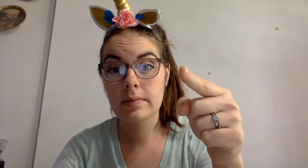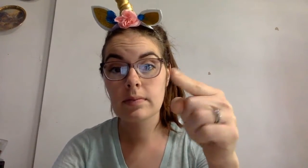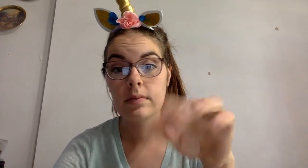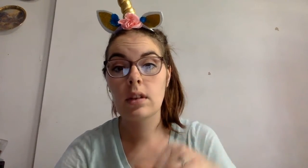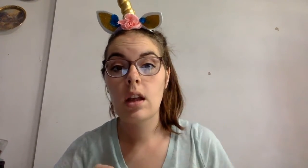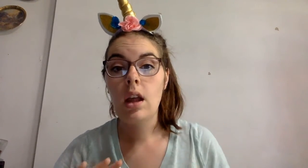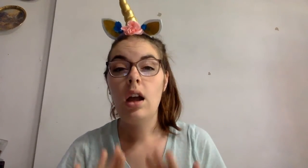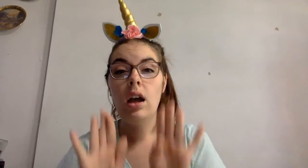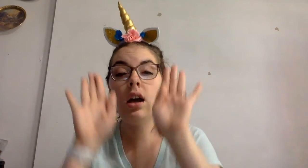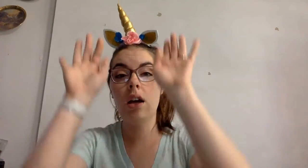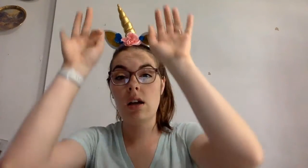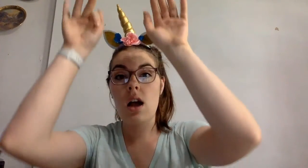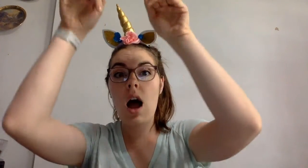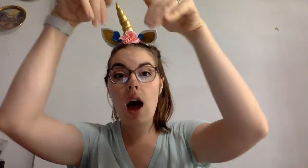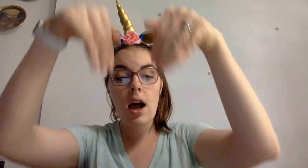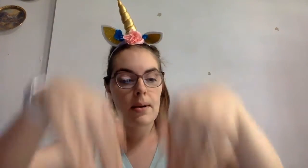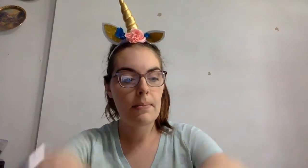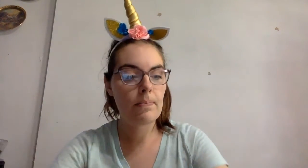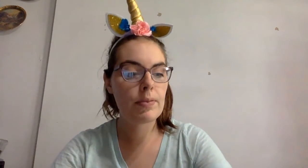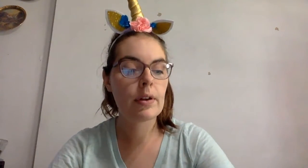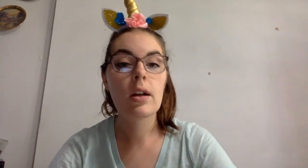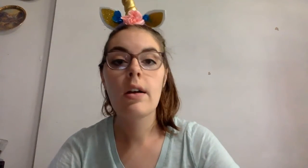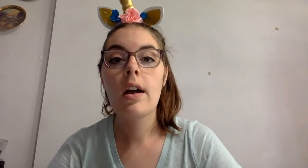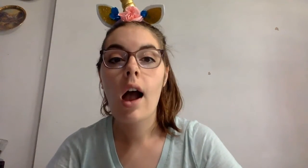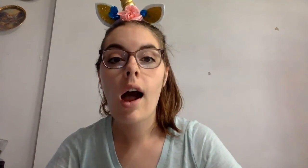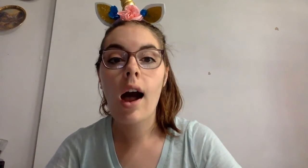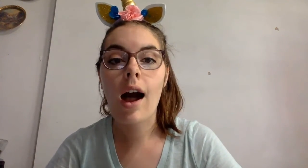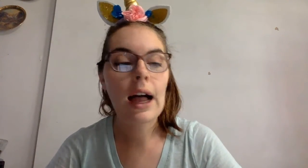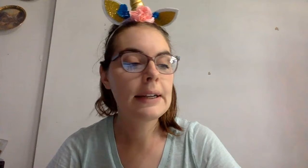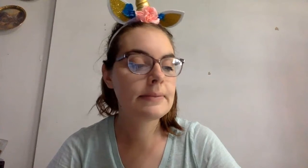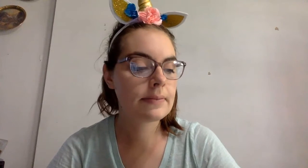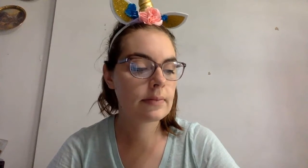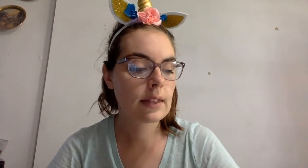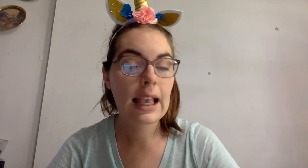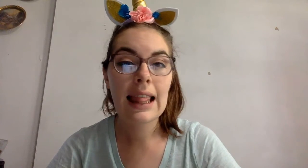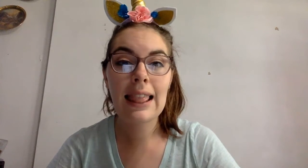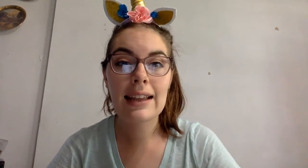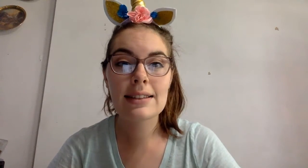F-e-p. A. Let.